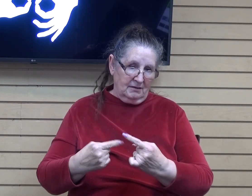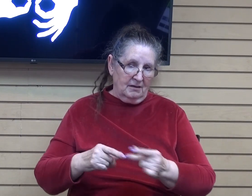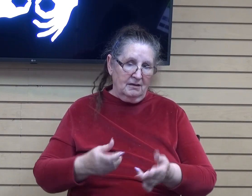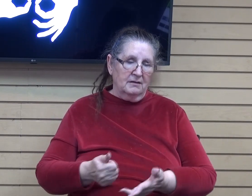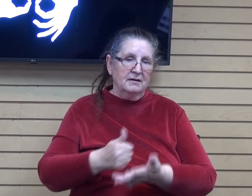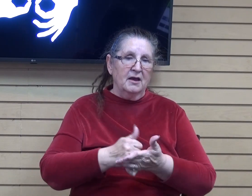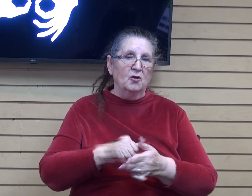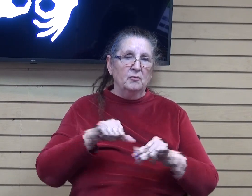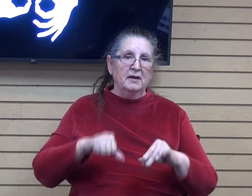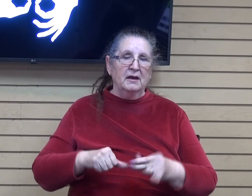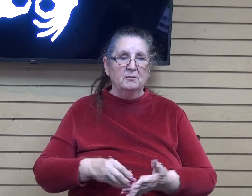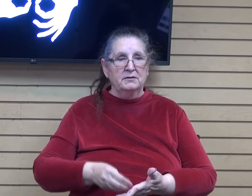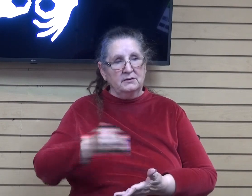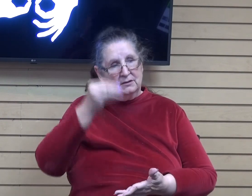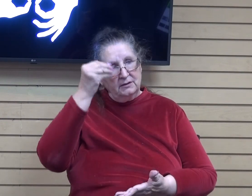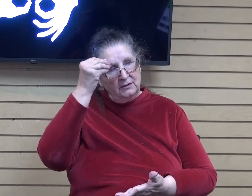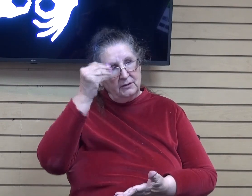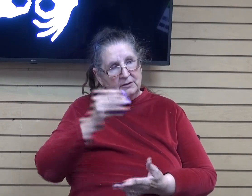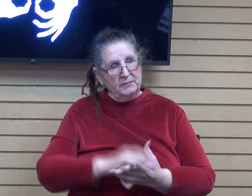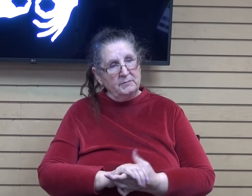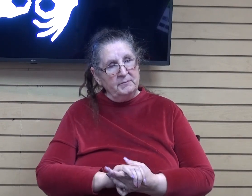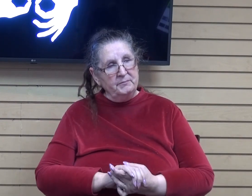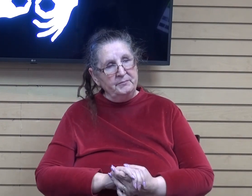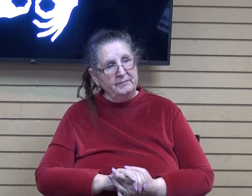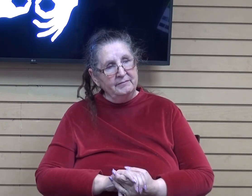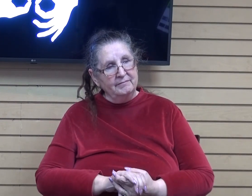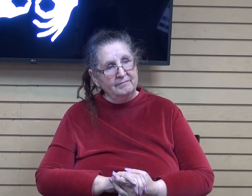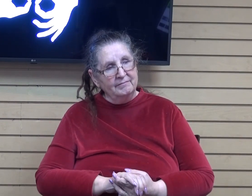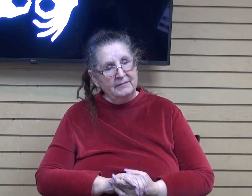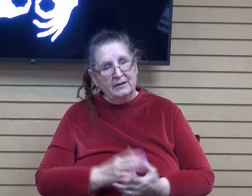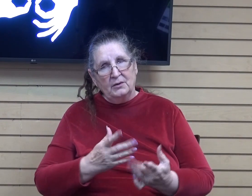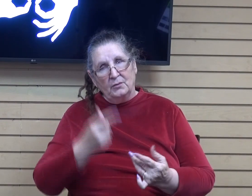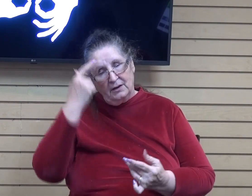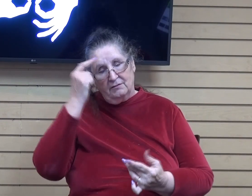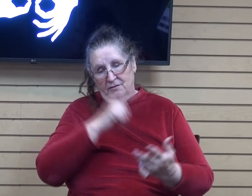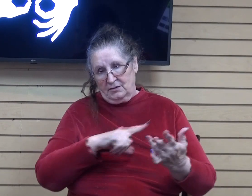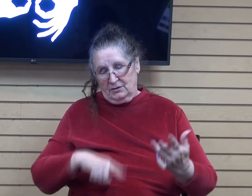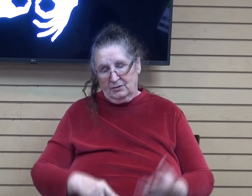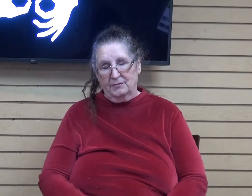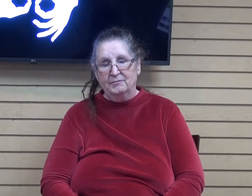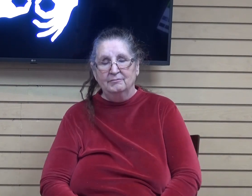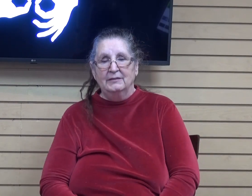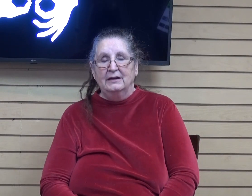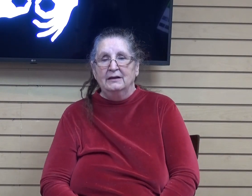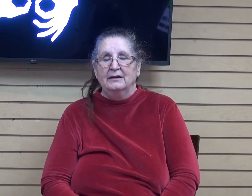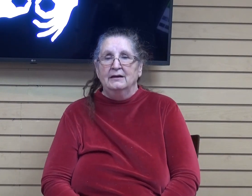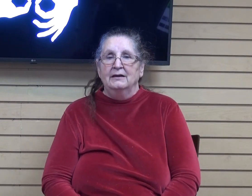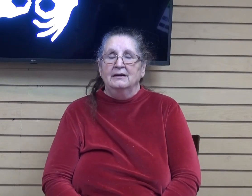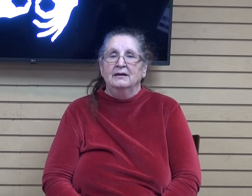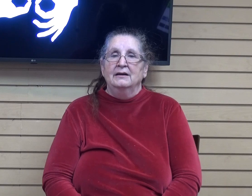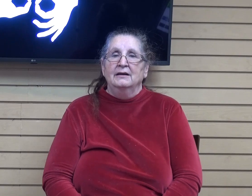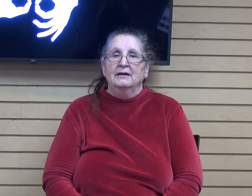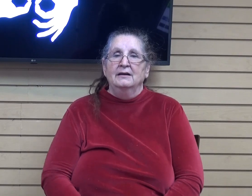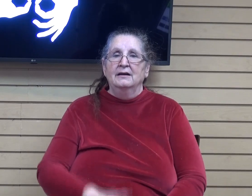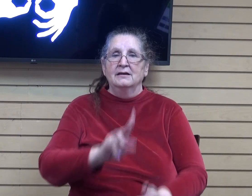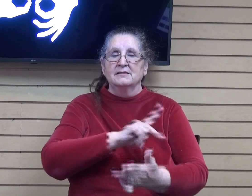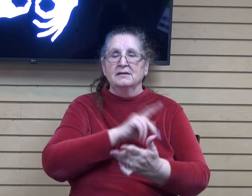to learn to uh wait on the lord and that is um psalm 139